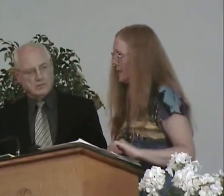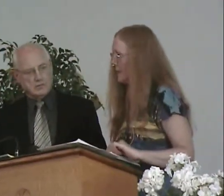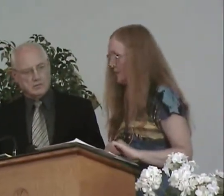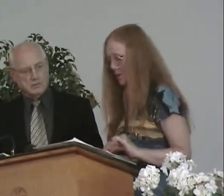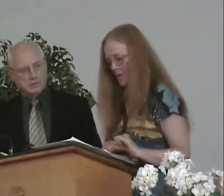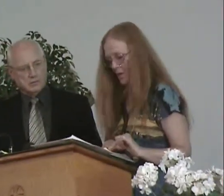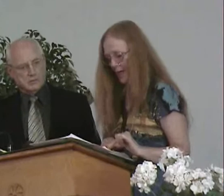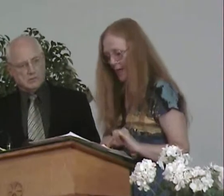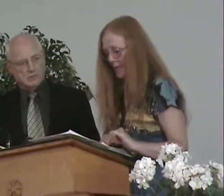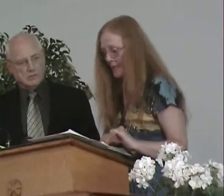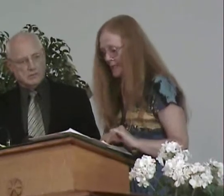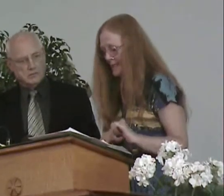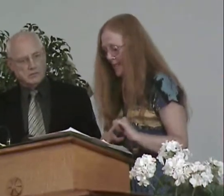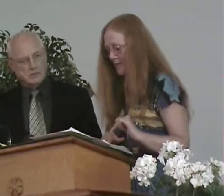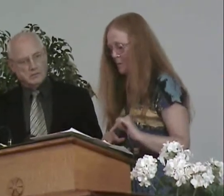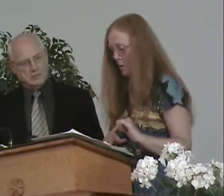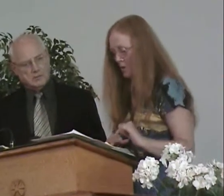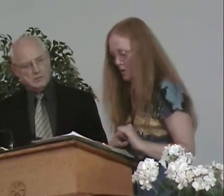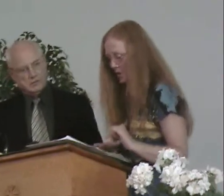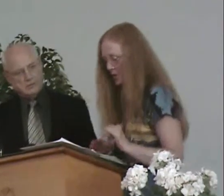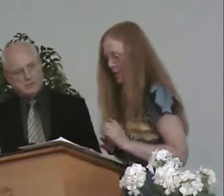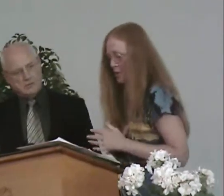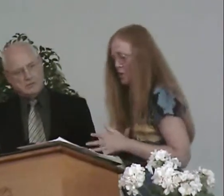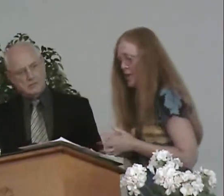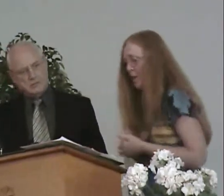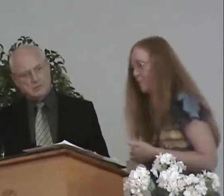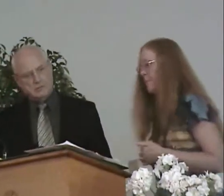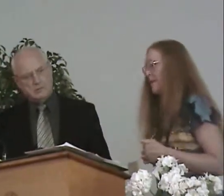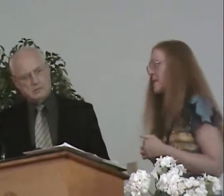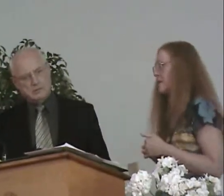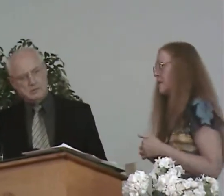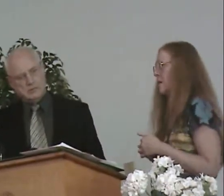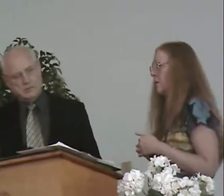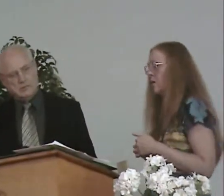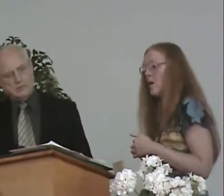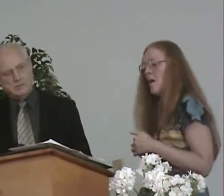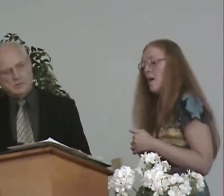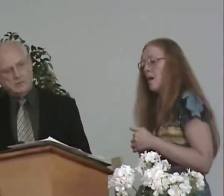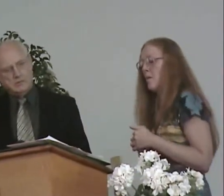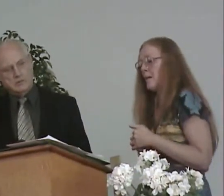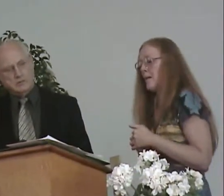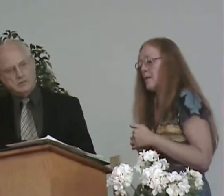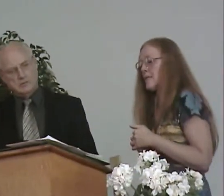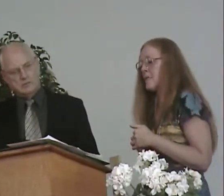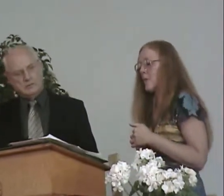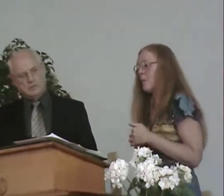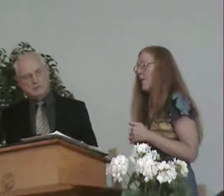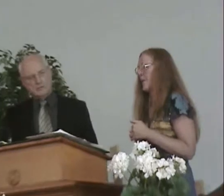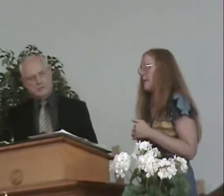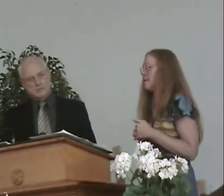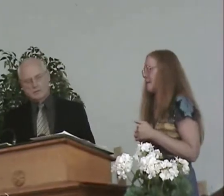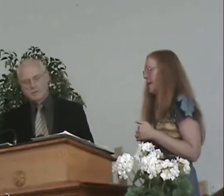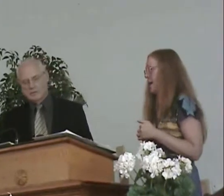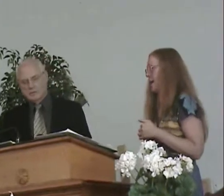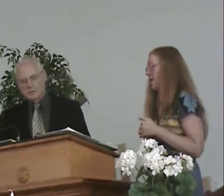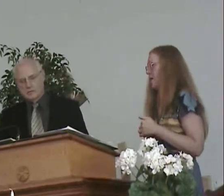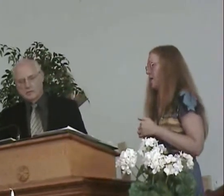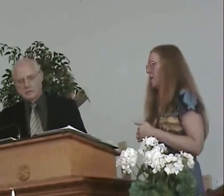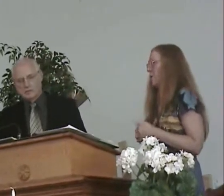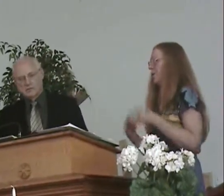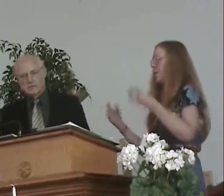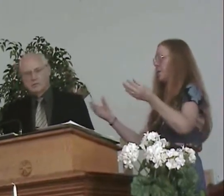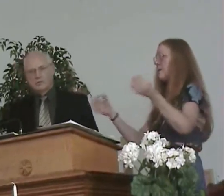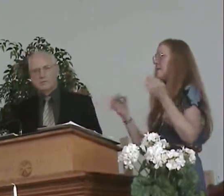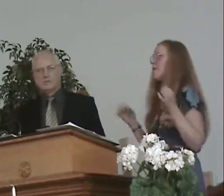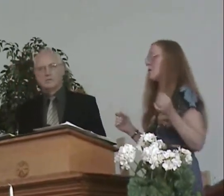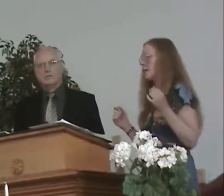to come back to this verse right here. These things I have spoken to you that you should not be made to stumble. Because when things get hard,